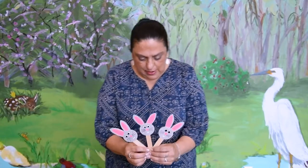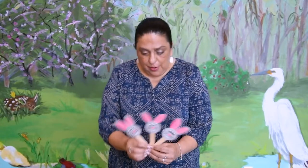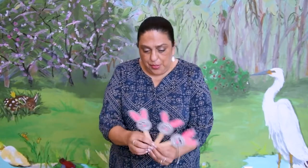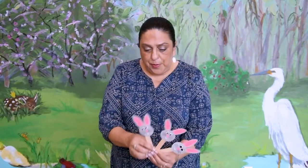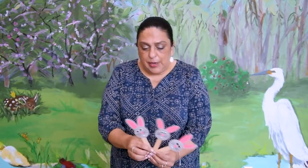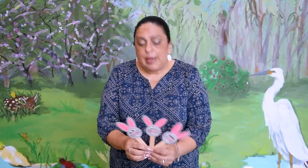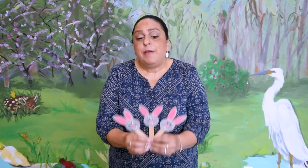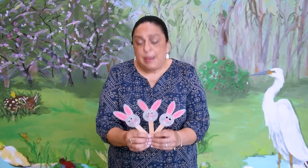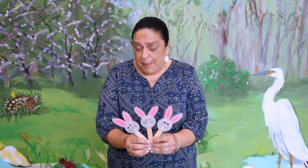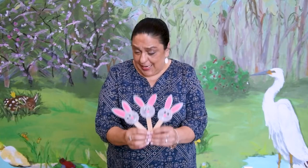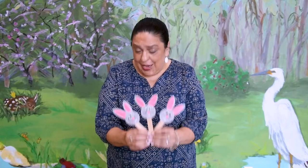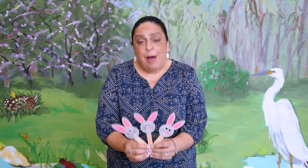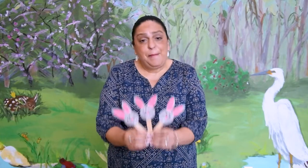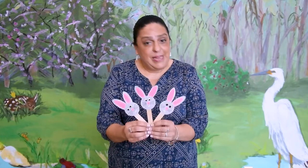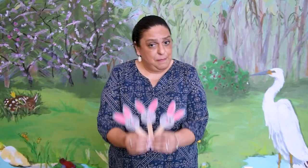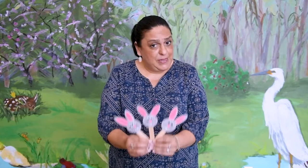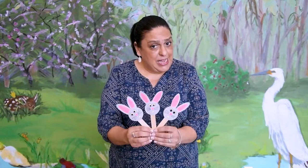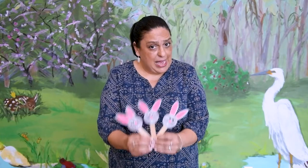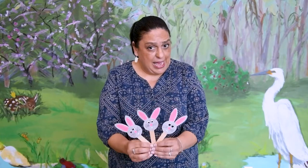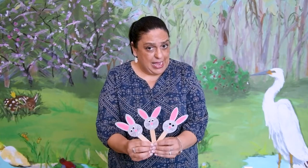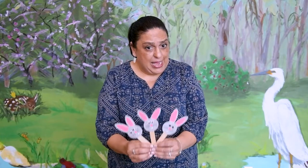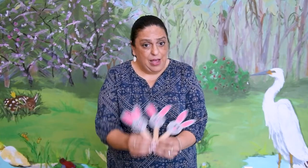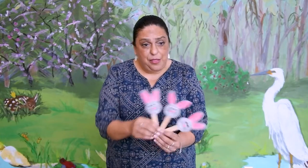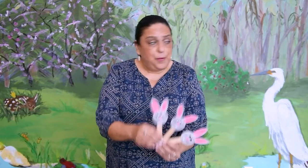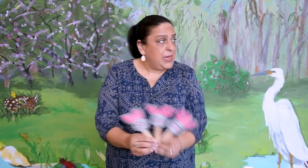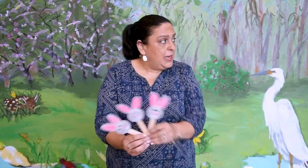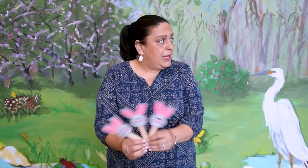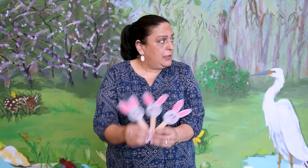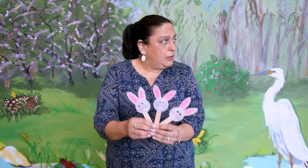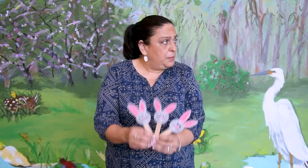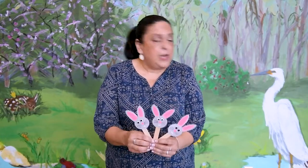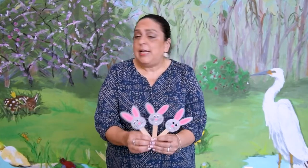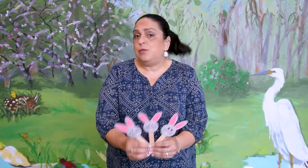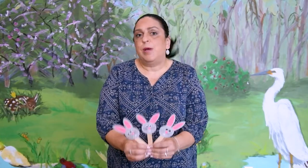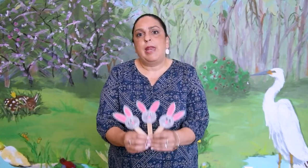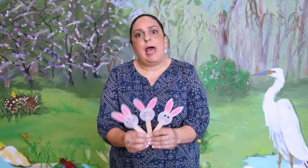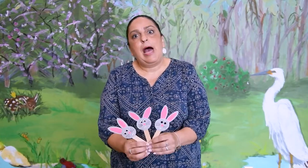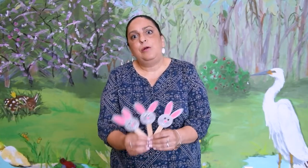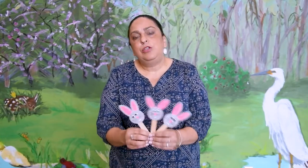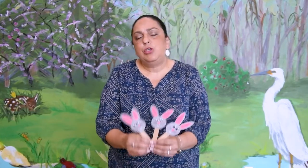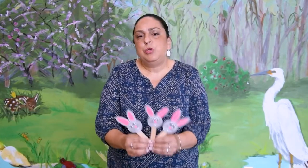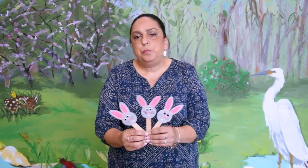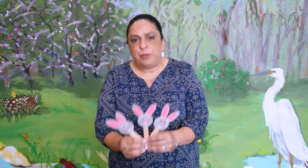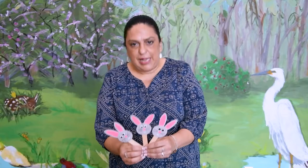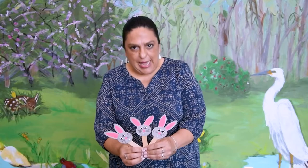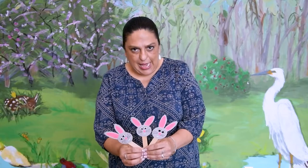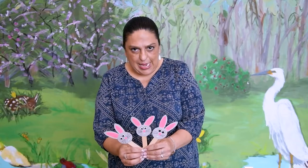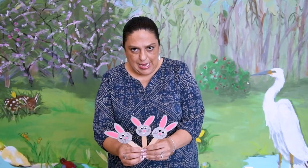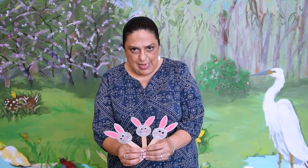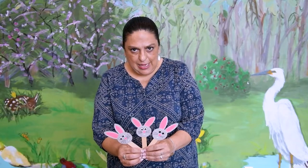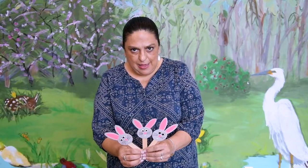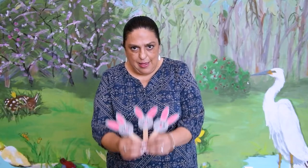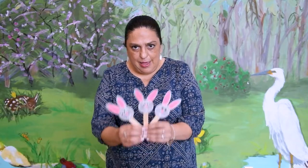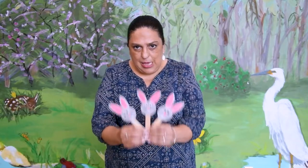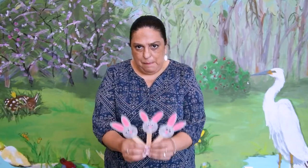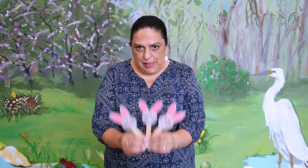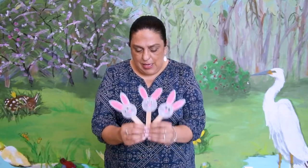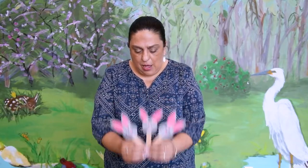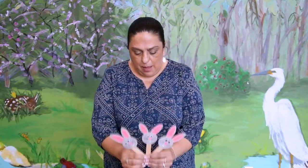Three hippity hop and hippity hey. Three little bunnies went out to play. Hippity hop